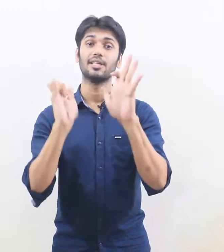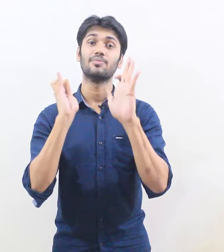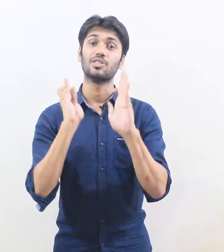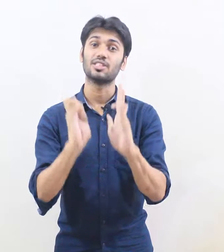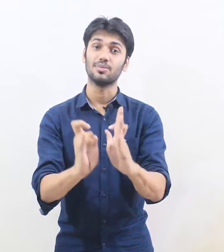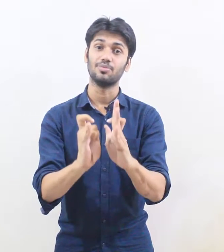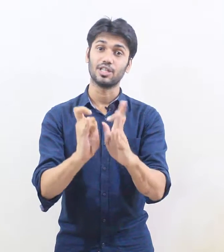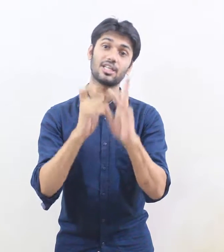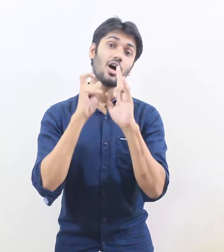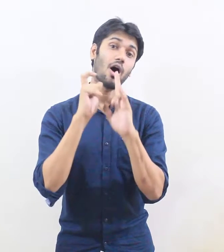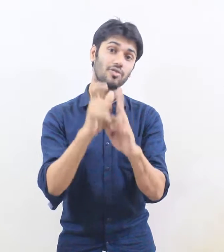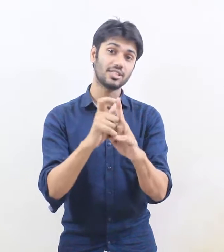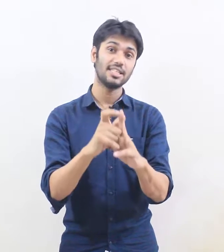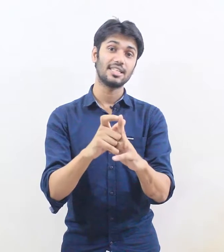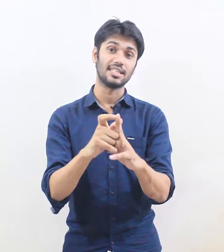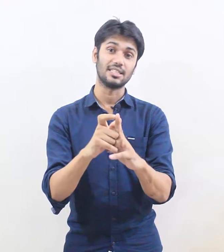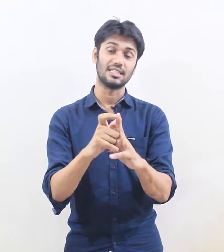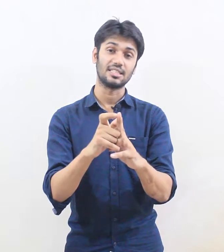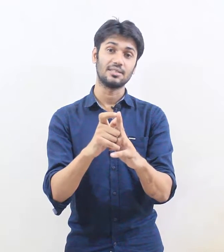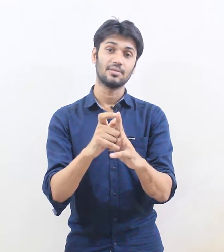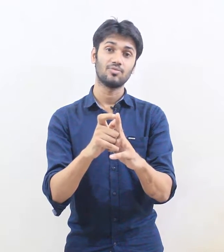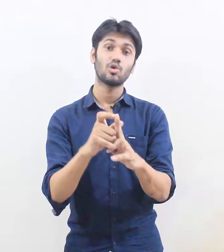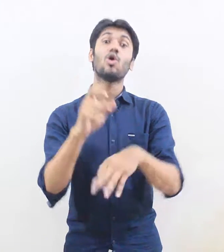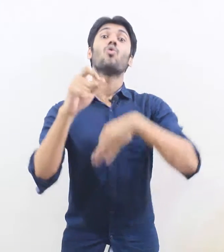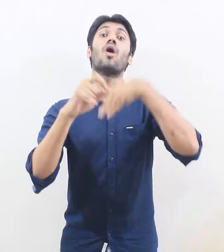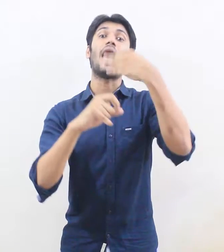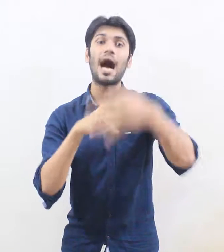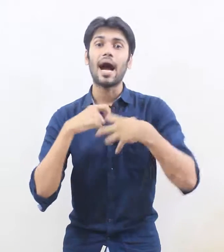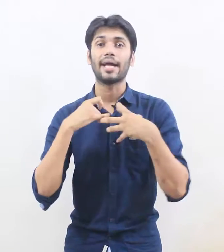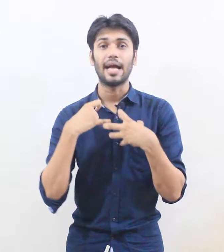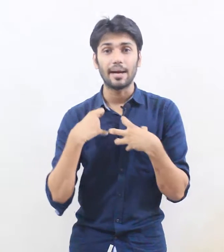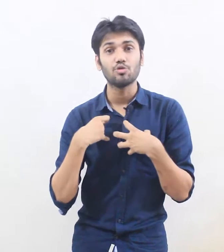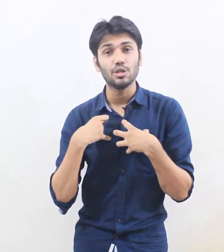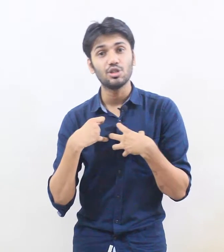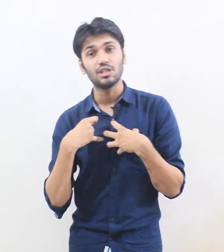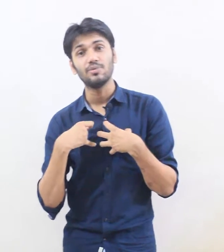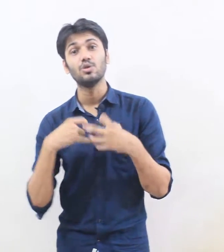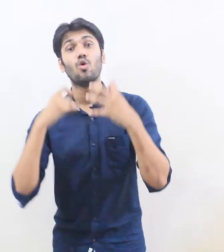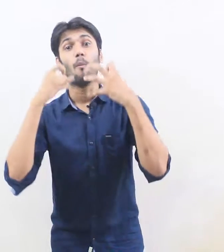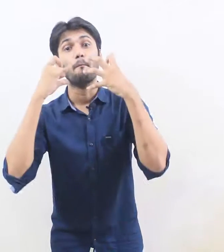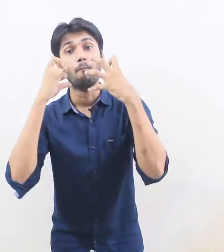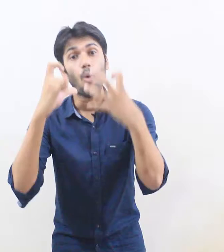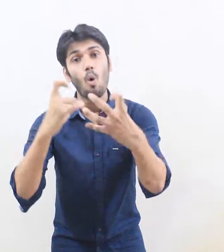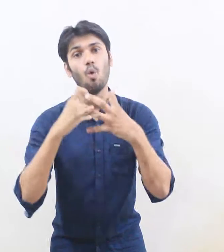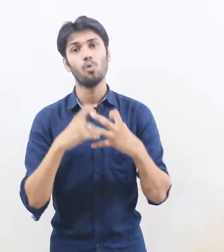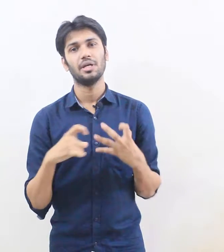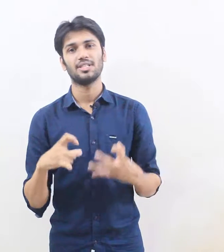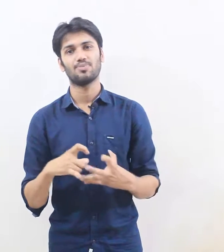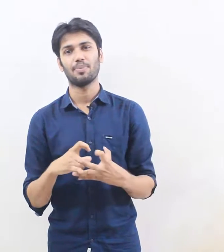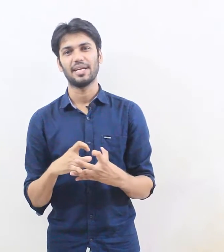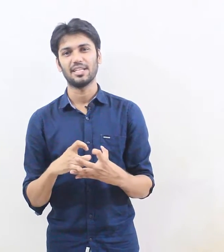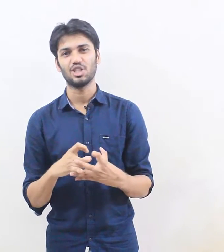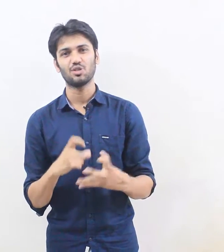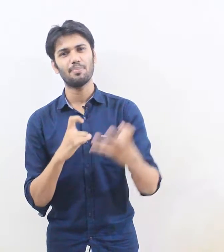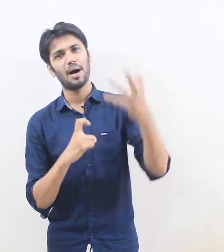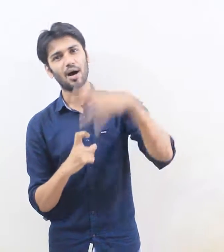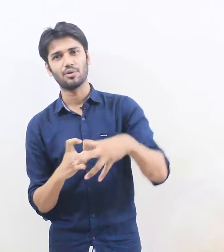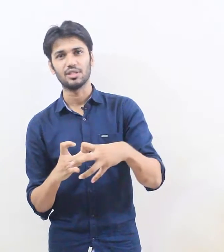the subject of sentence I am going to give you more explanation about it